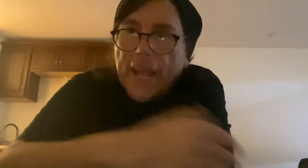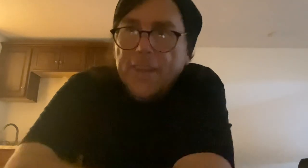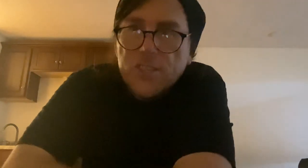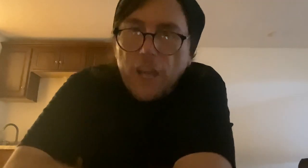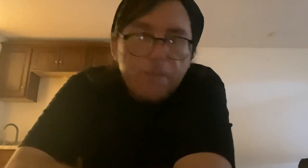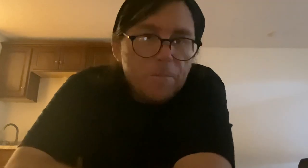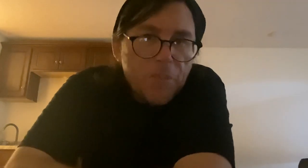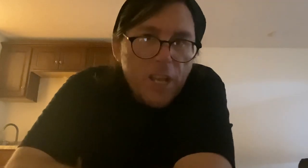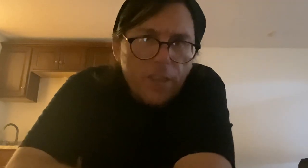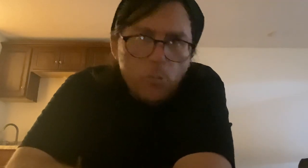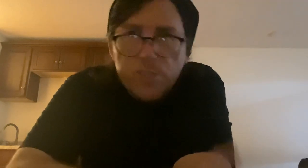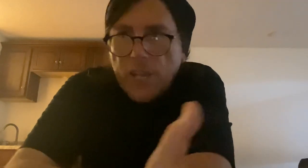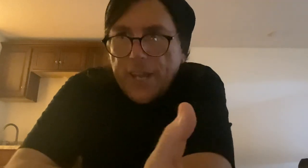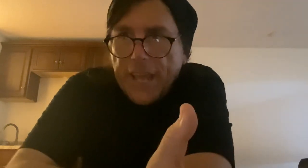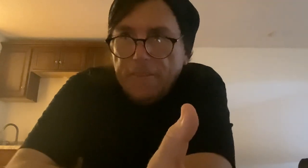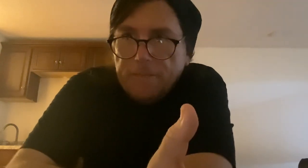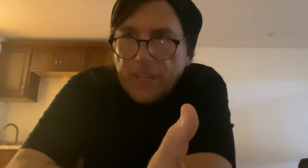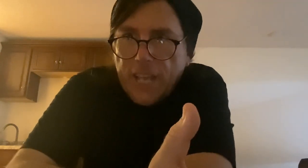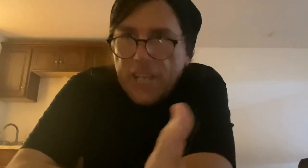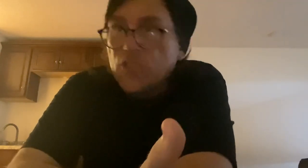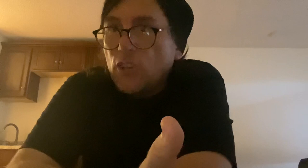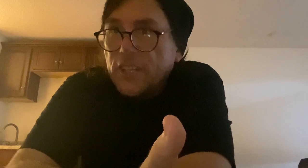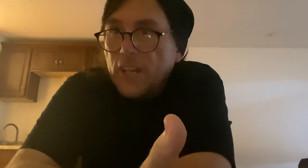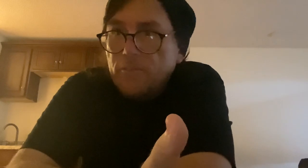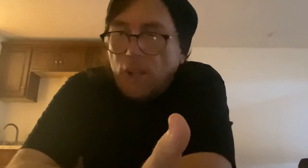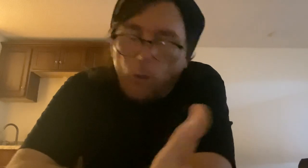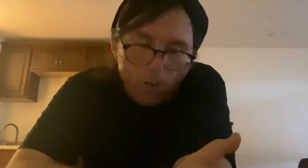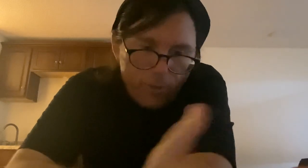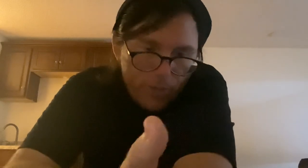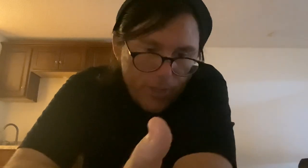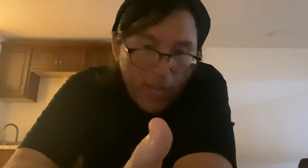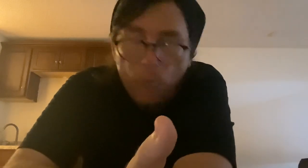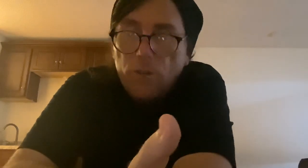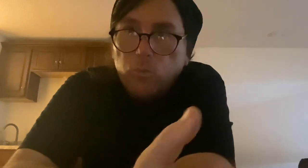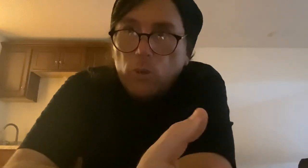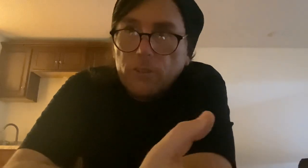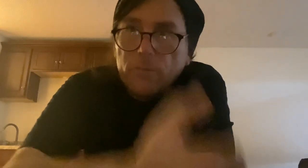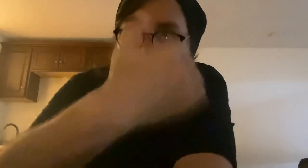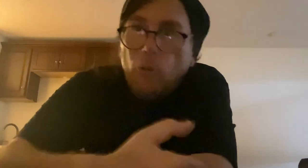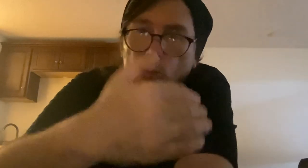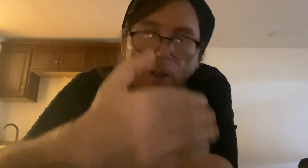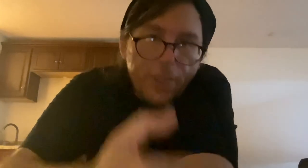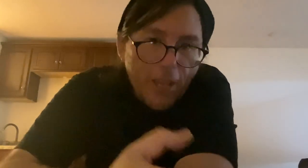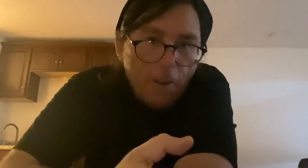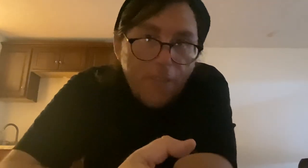at the stuff. They will decide if it's good enough or that it would work for that, that